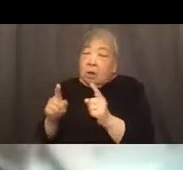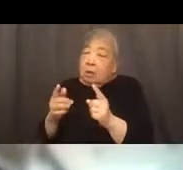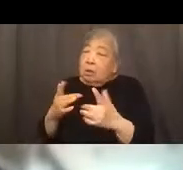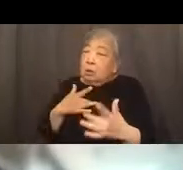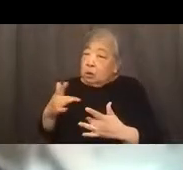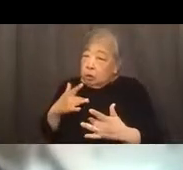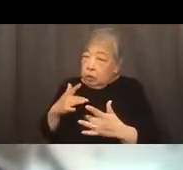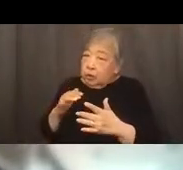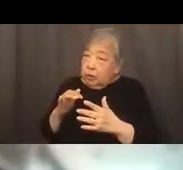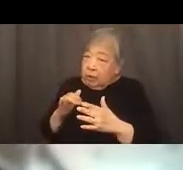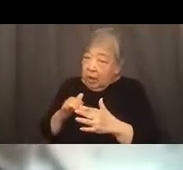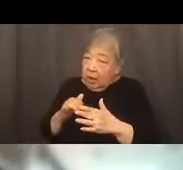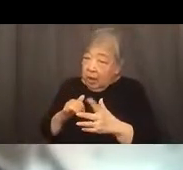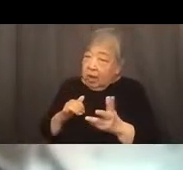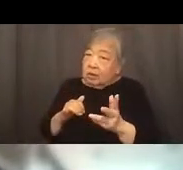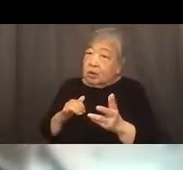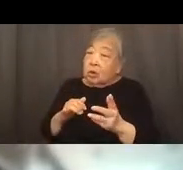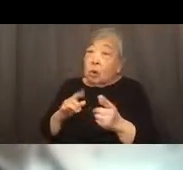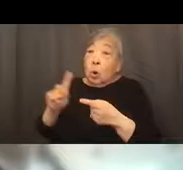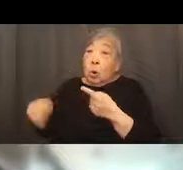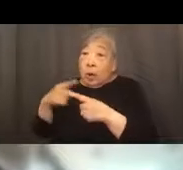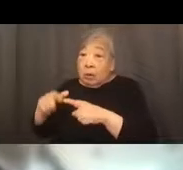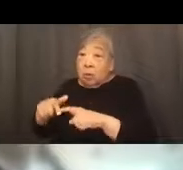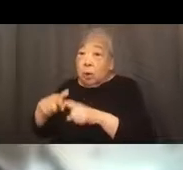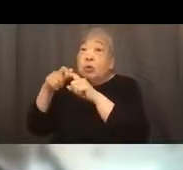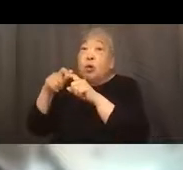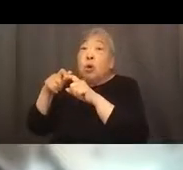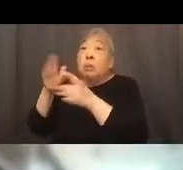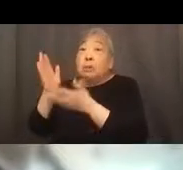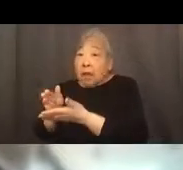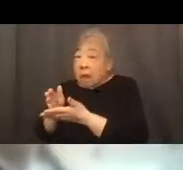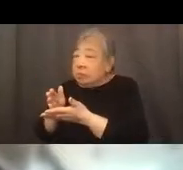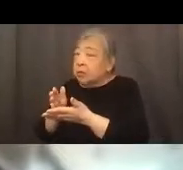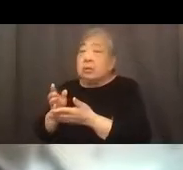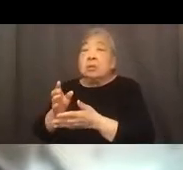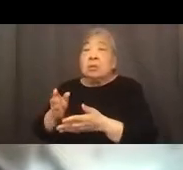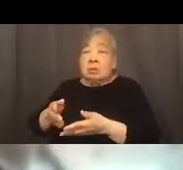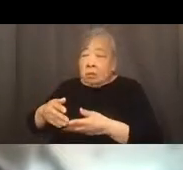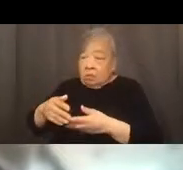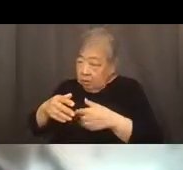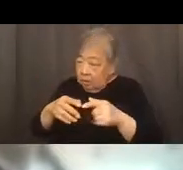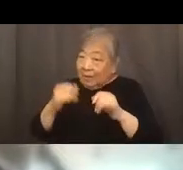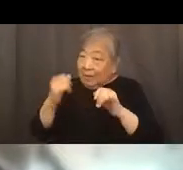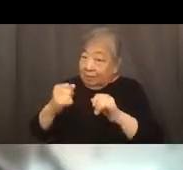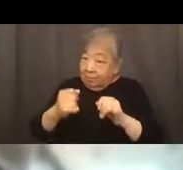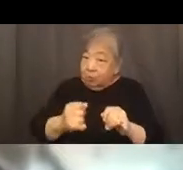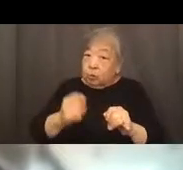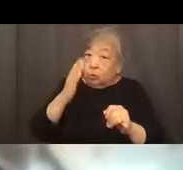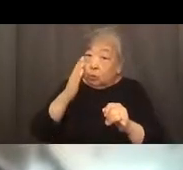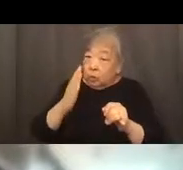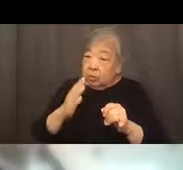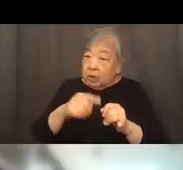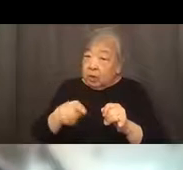that the floodgates will open when that moratorium is lifted and that individuals will be much more